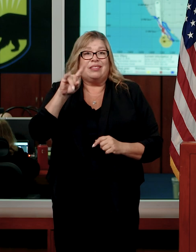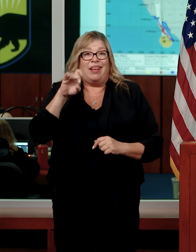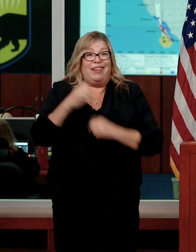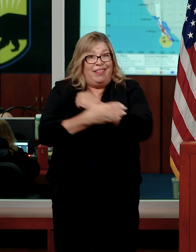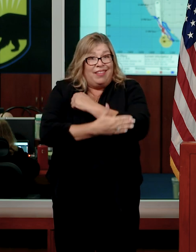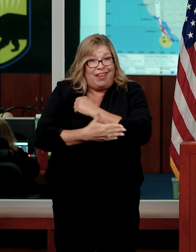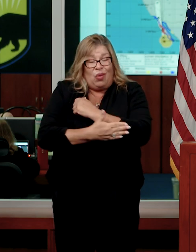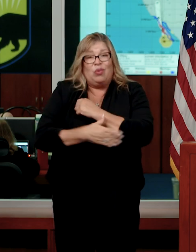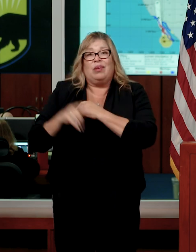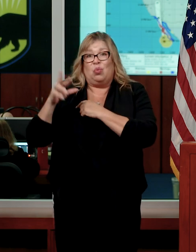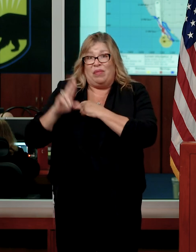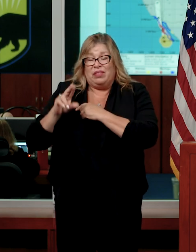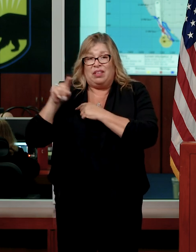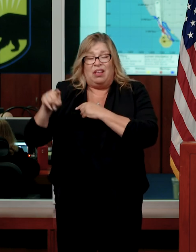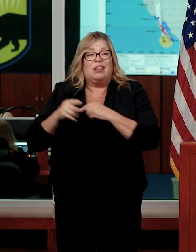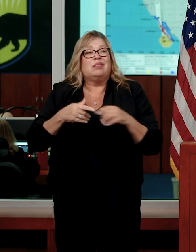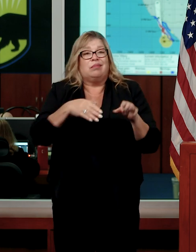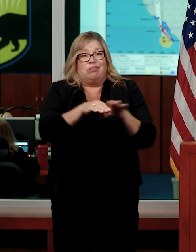and setting up detours.